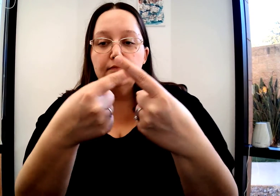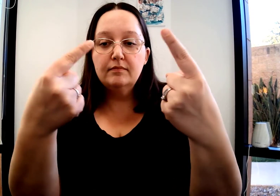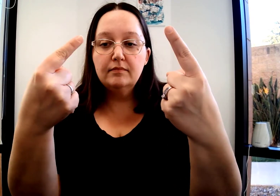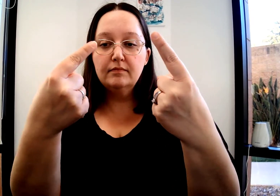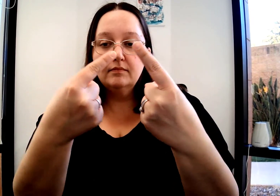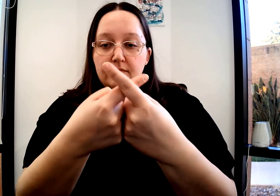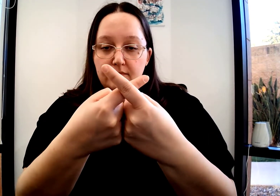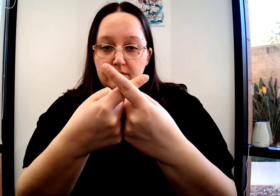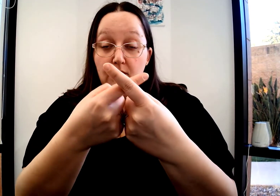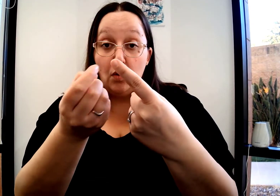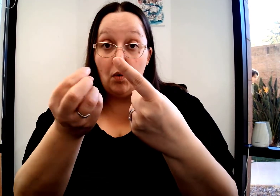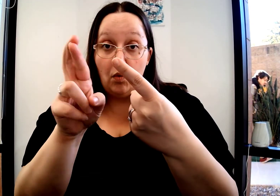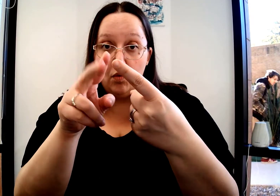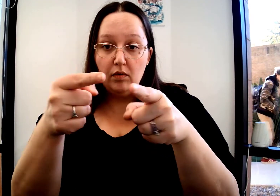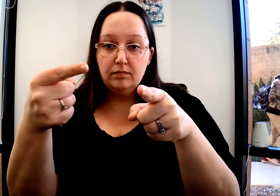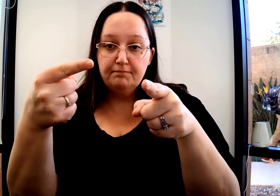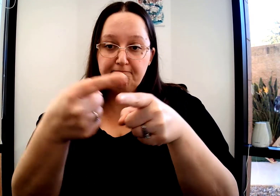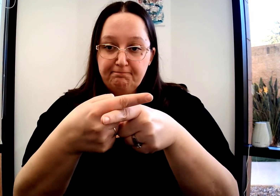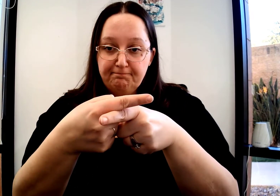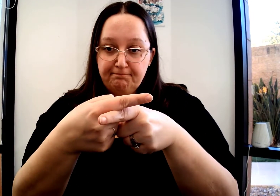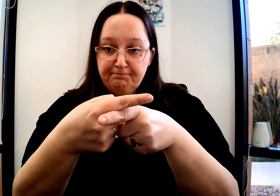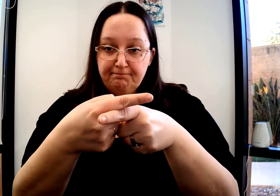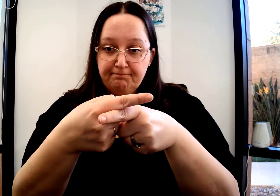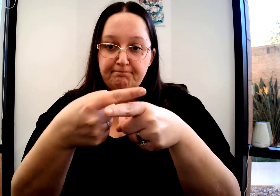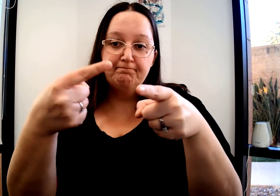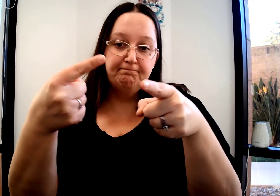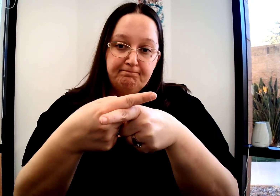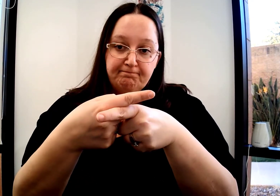To conflict. You can sign it two ways.